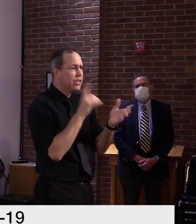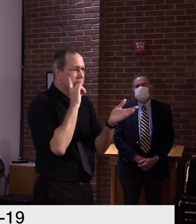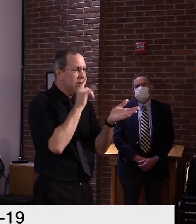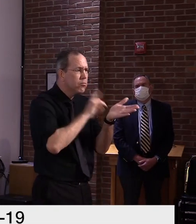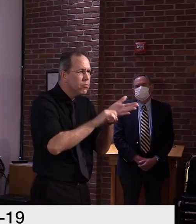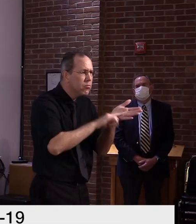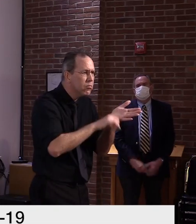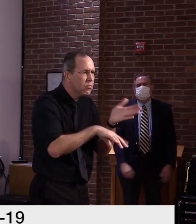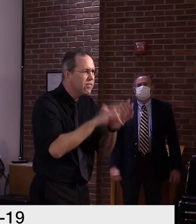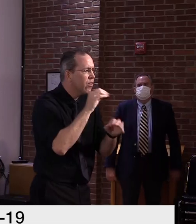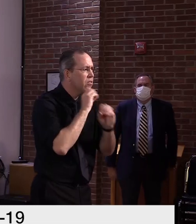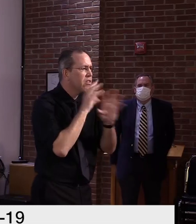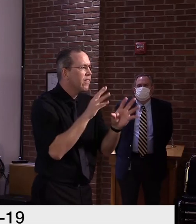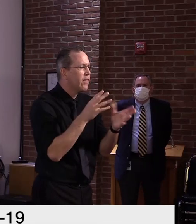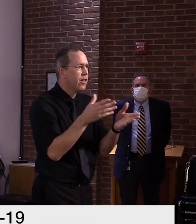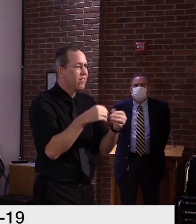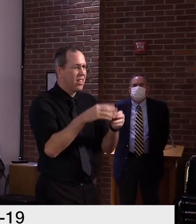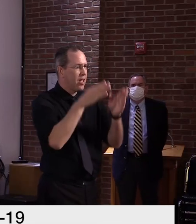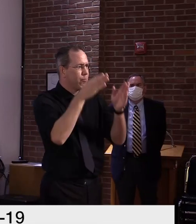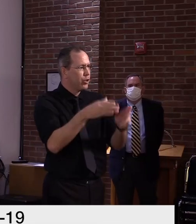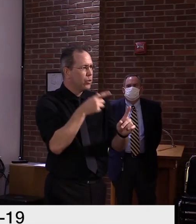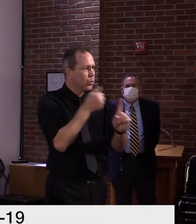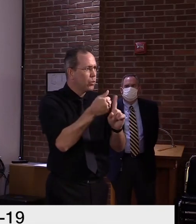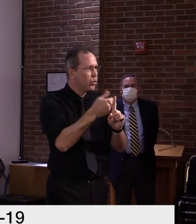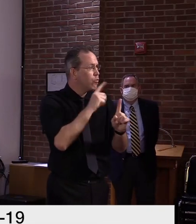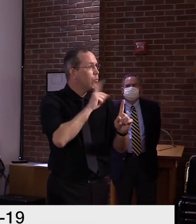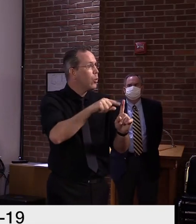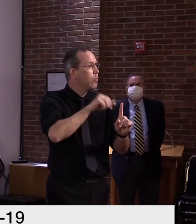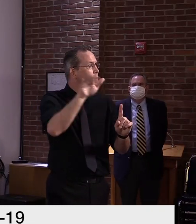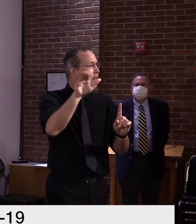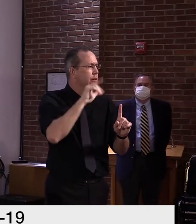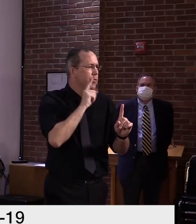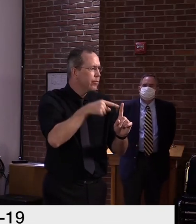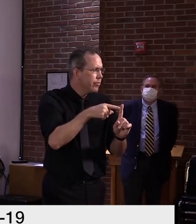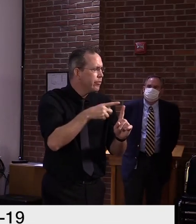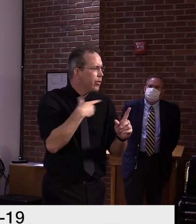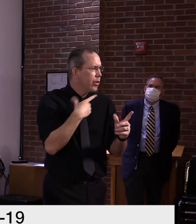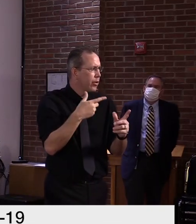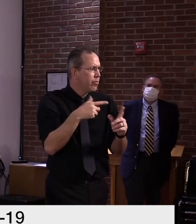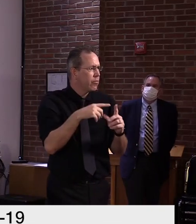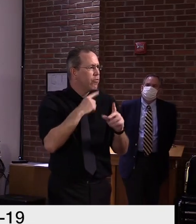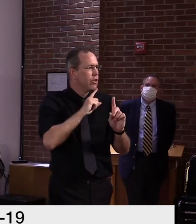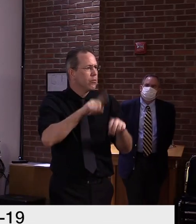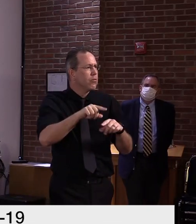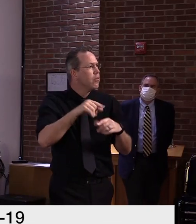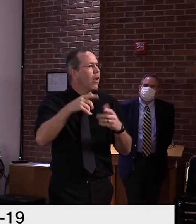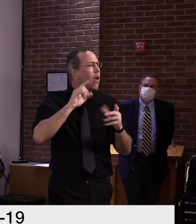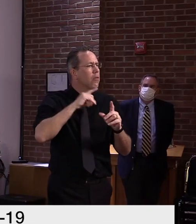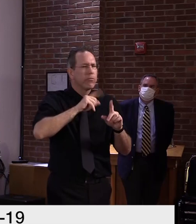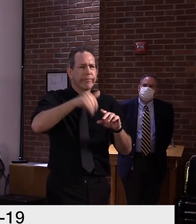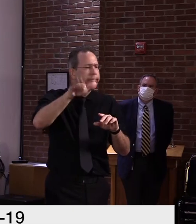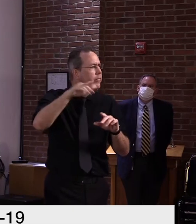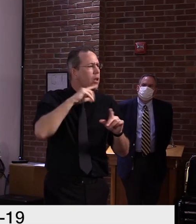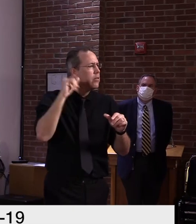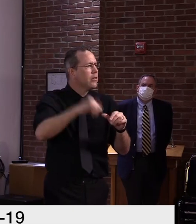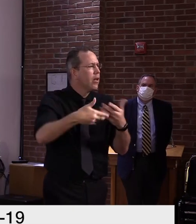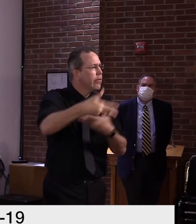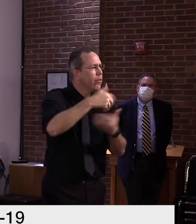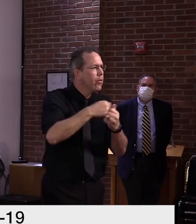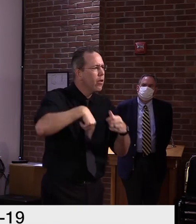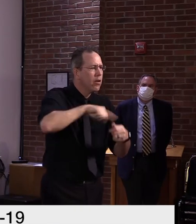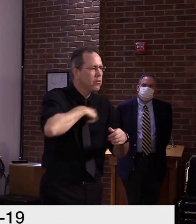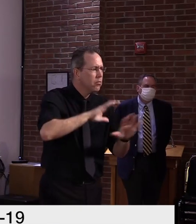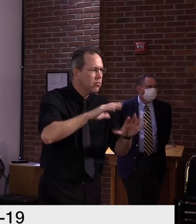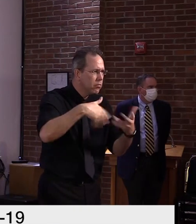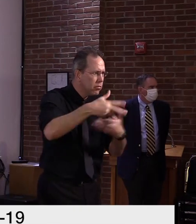uh, did not remain on the premises for a very long time. Um, and there was no need for any follow up